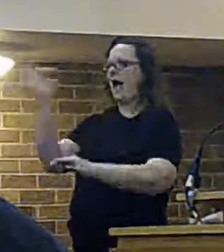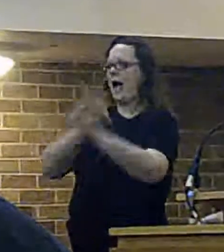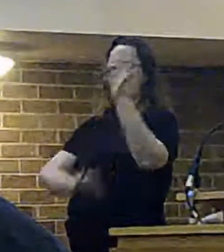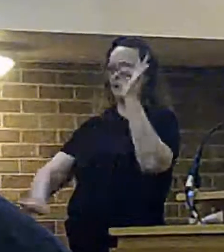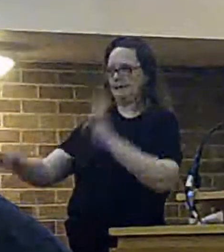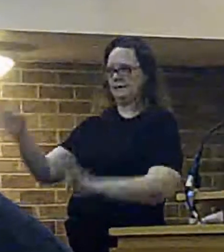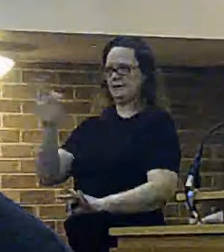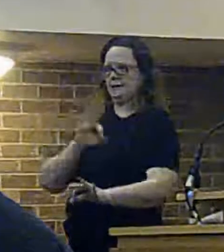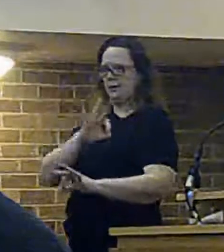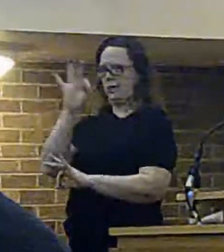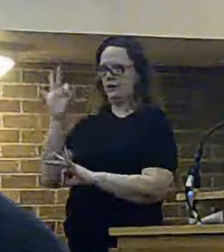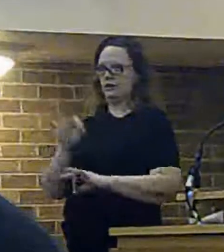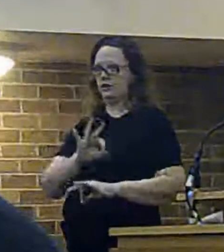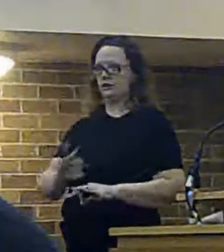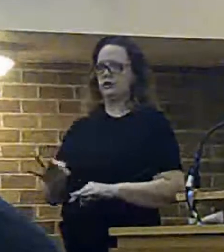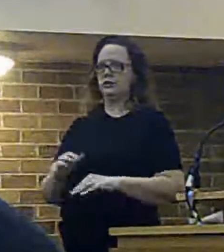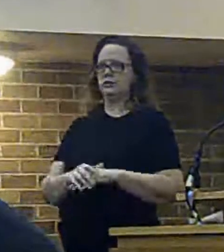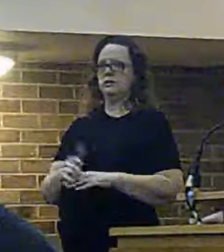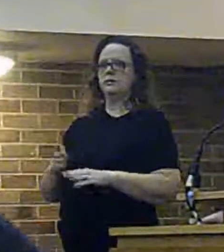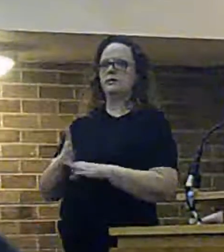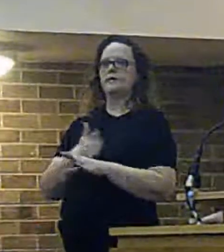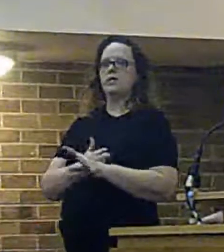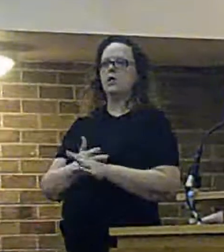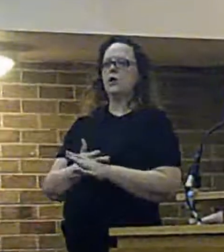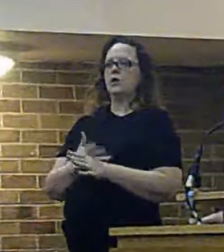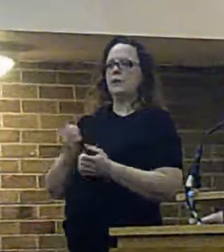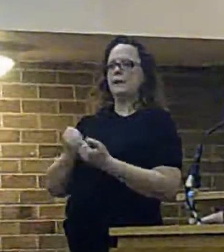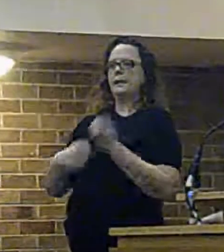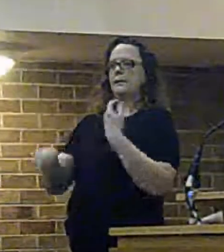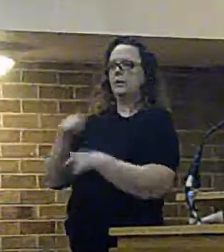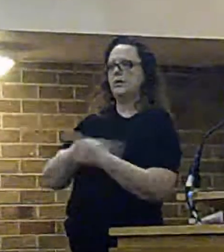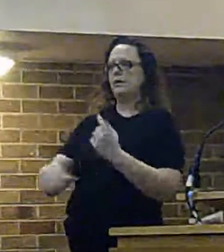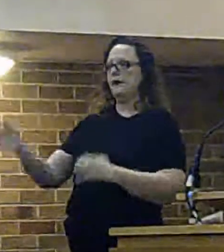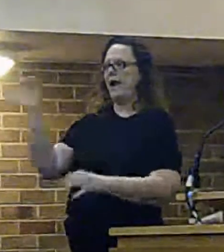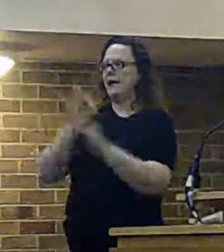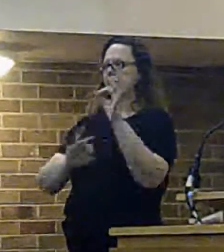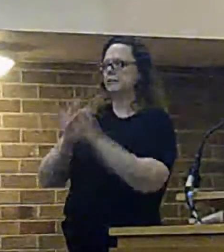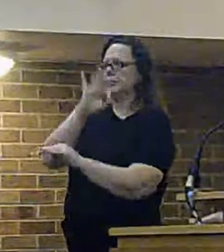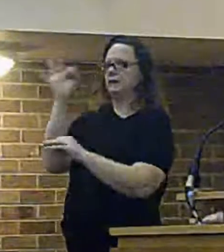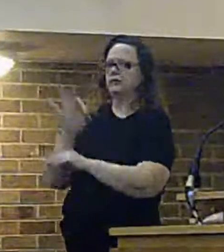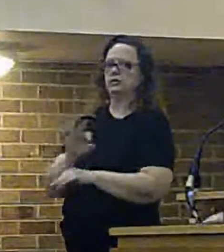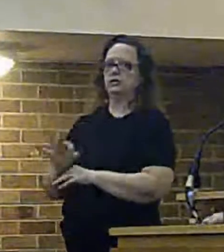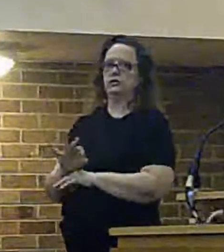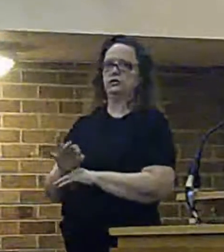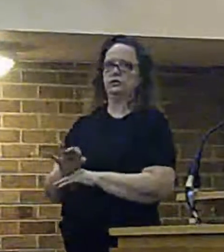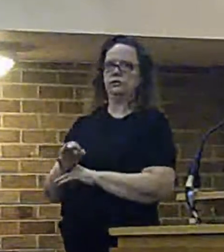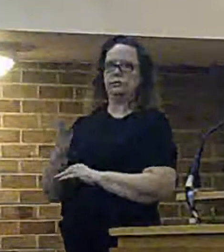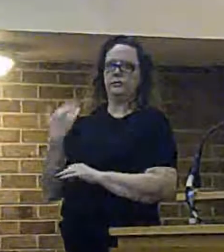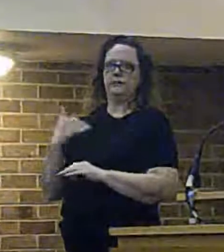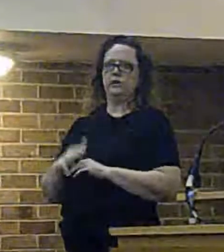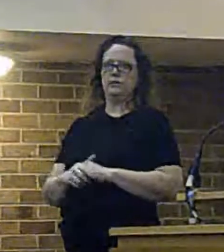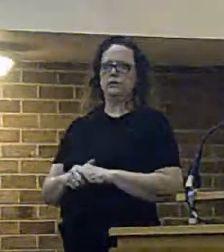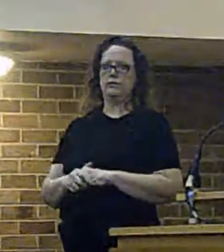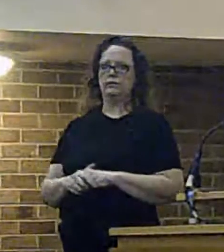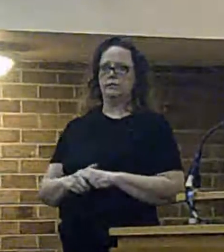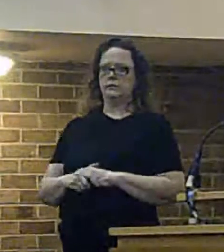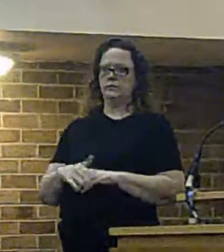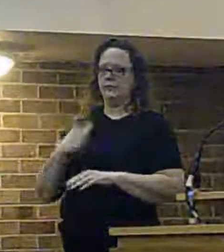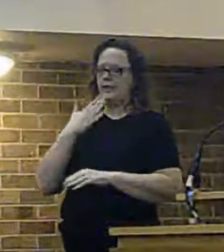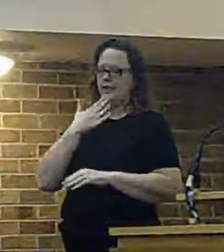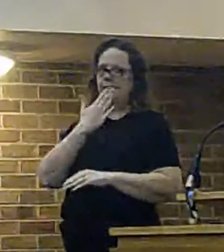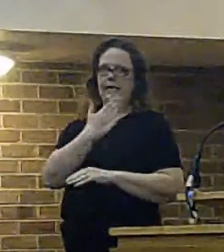questions ahead of people who may have asked questions previously thank you thank you